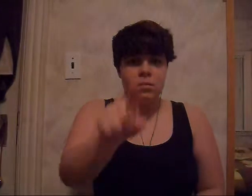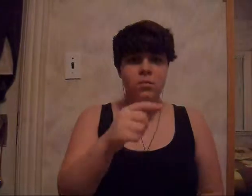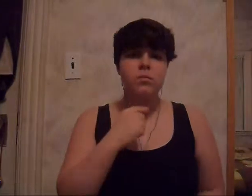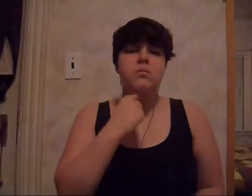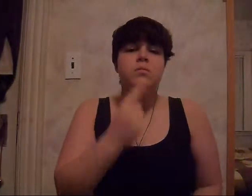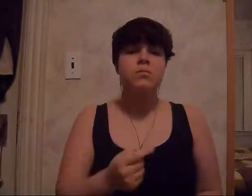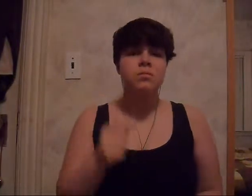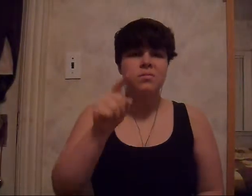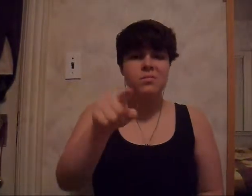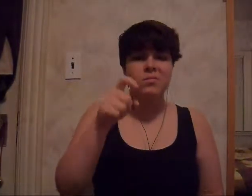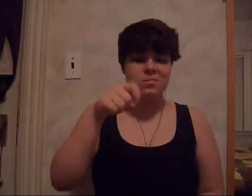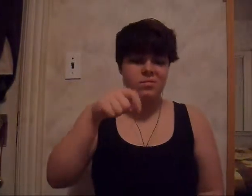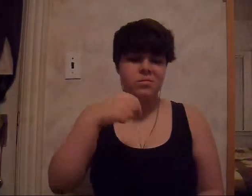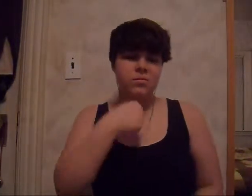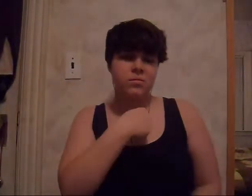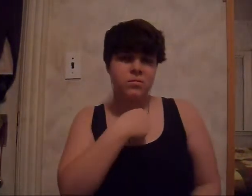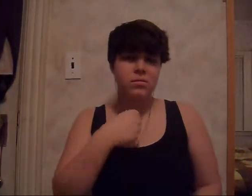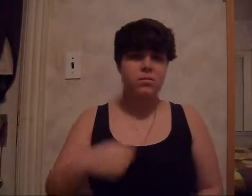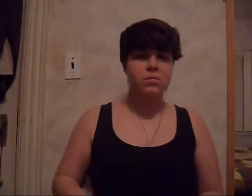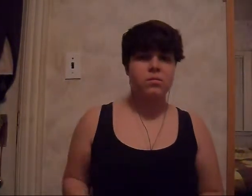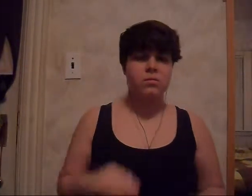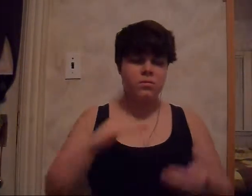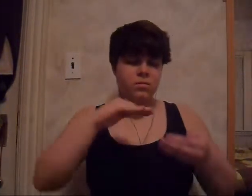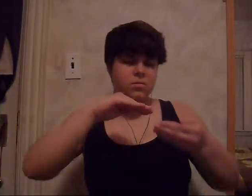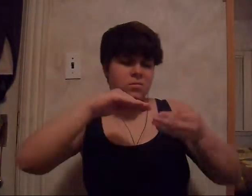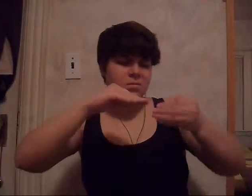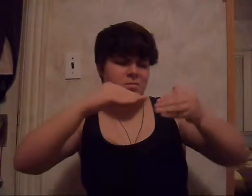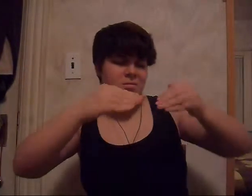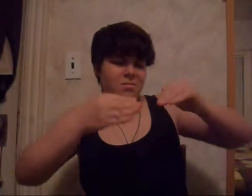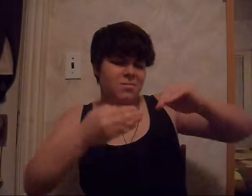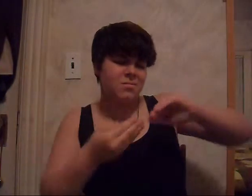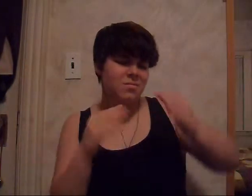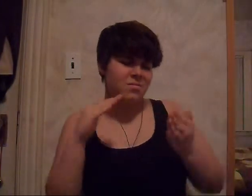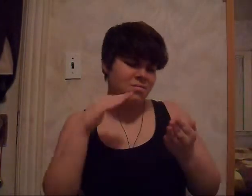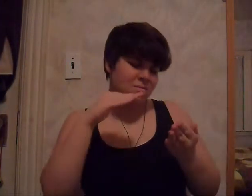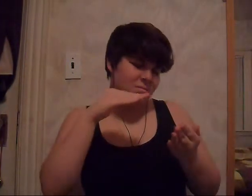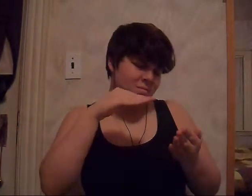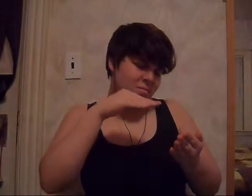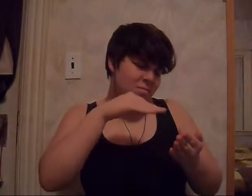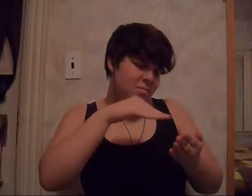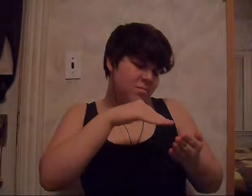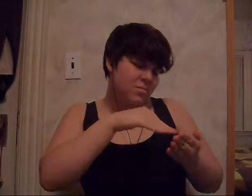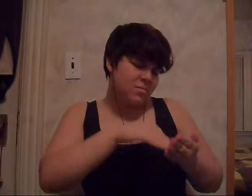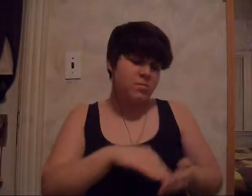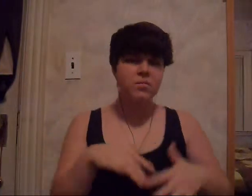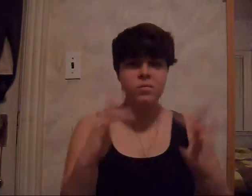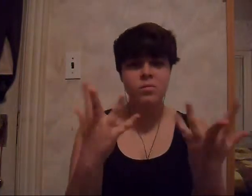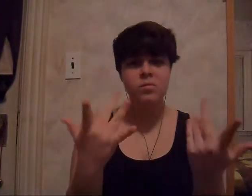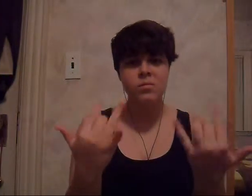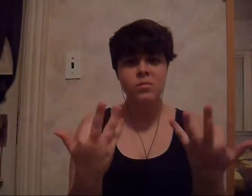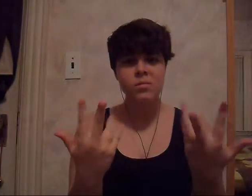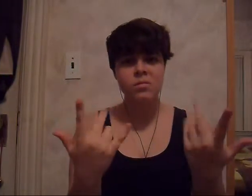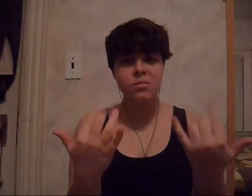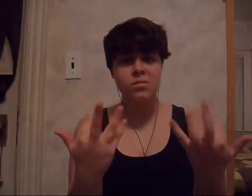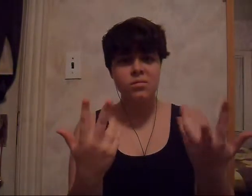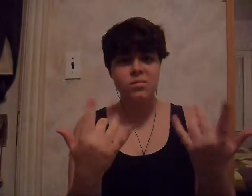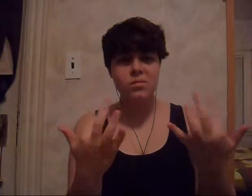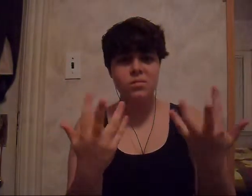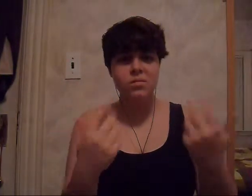You tell me that you need me, then you go and cut me down But wait,